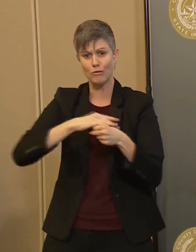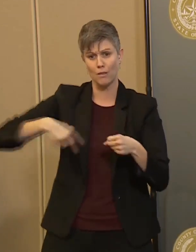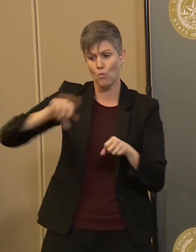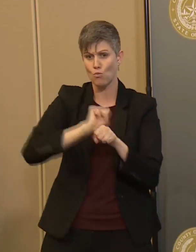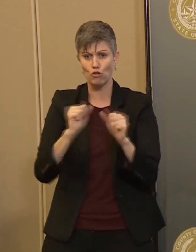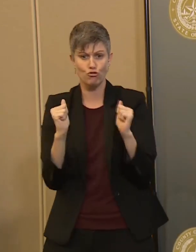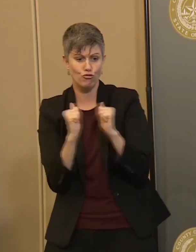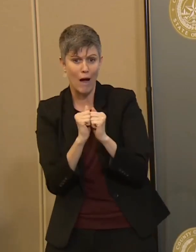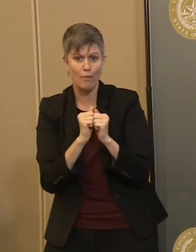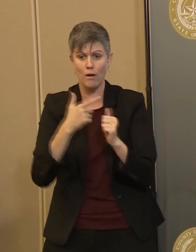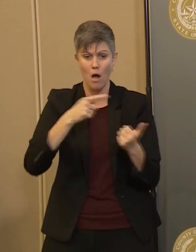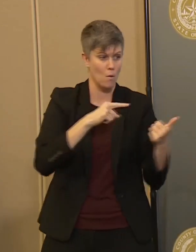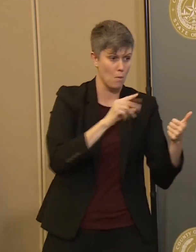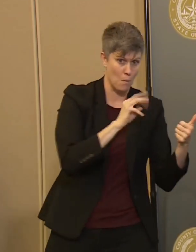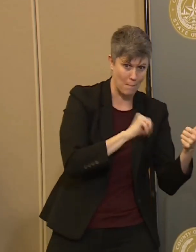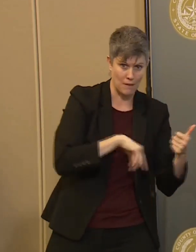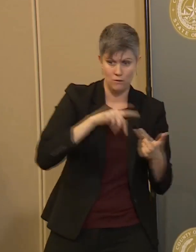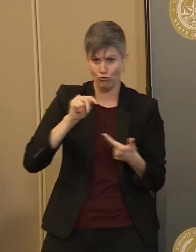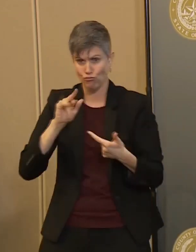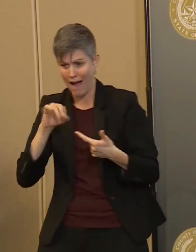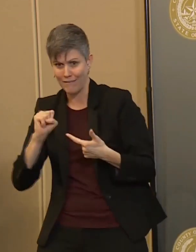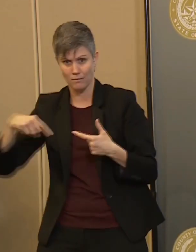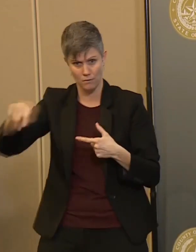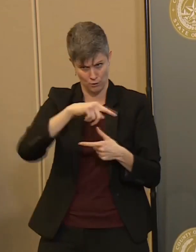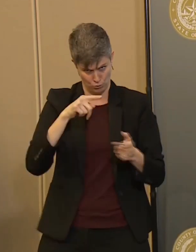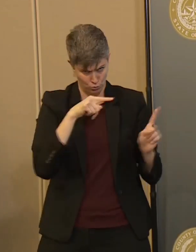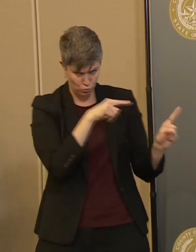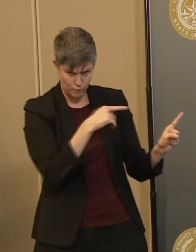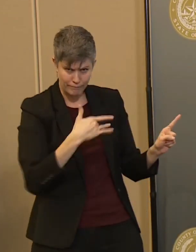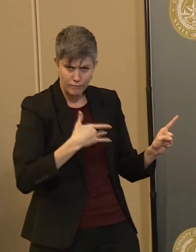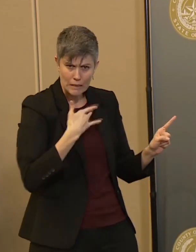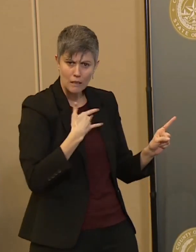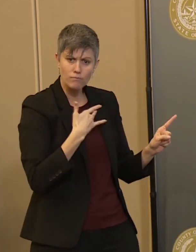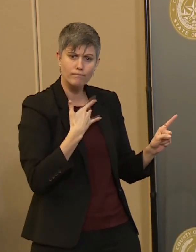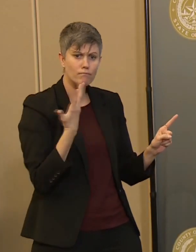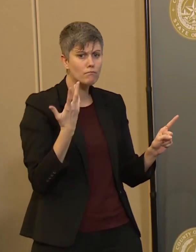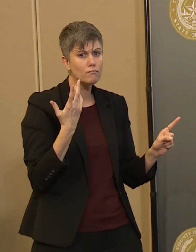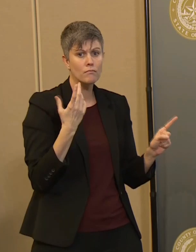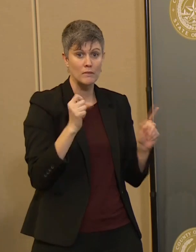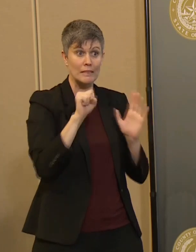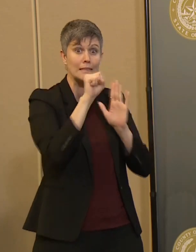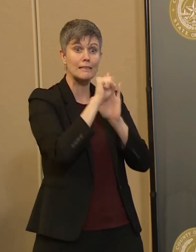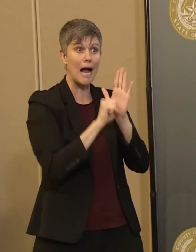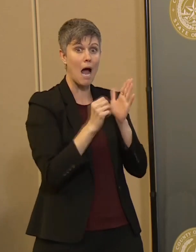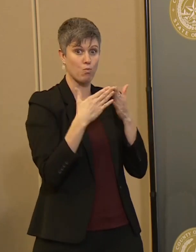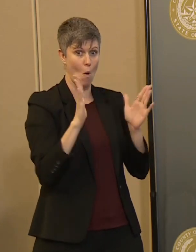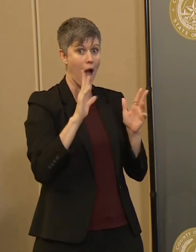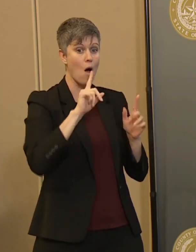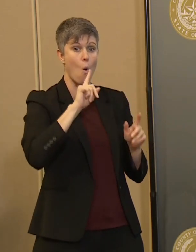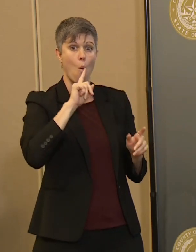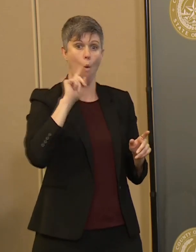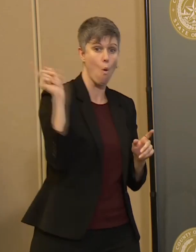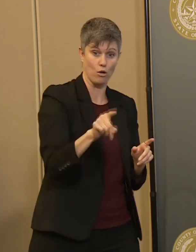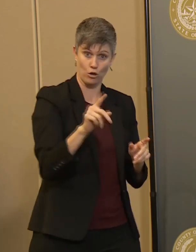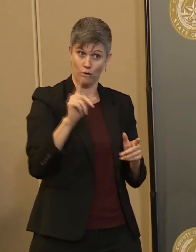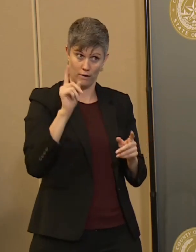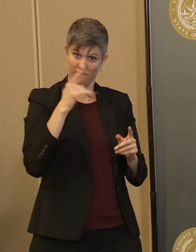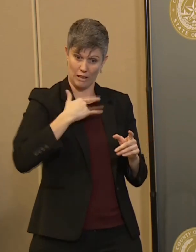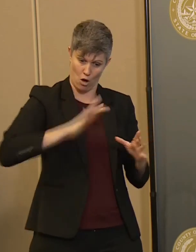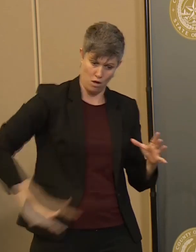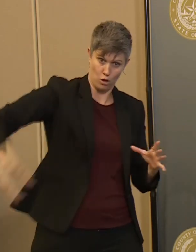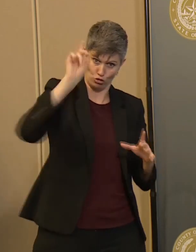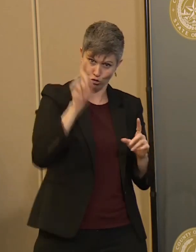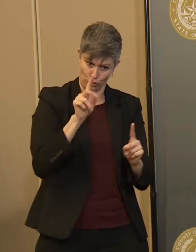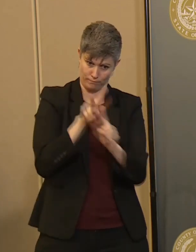Uh, do you feel that some sort of more statewide order should be issued regionally? Uh, I believe you mentioned